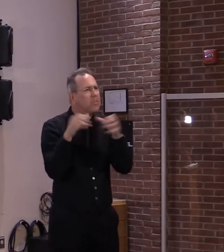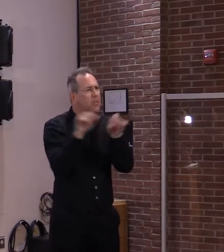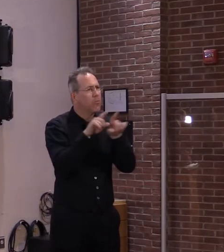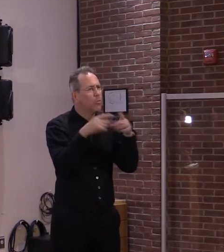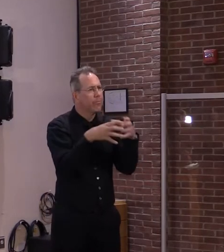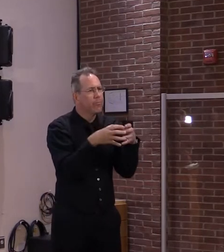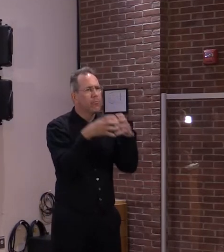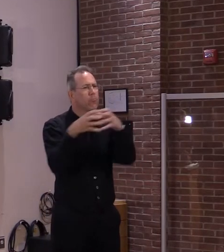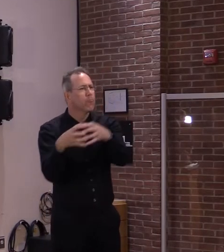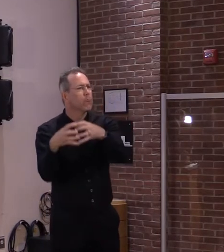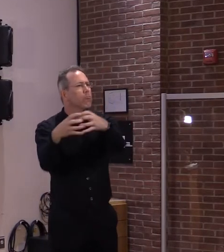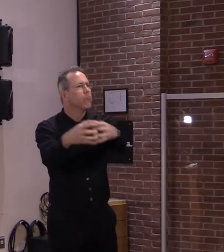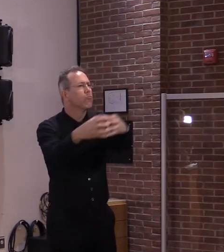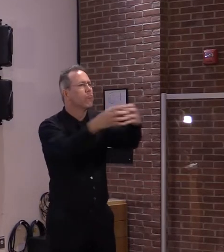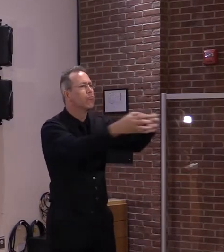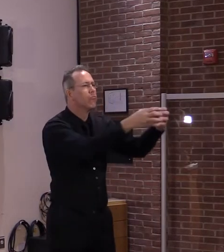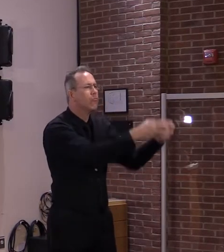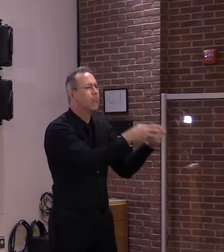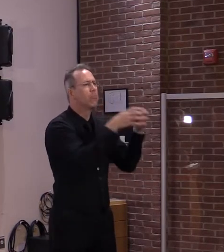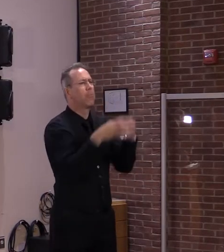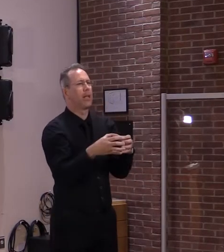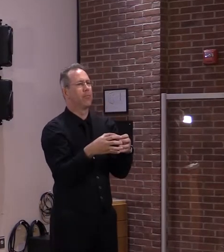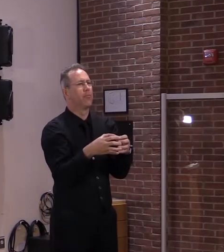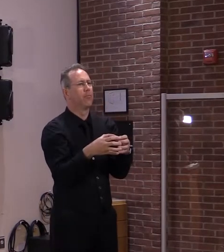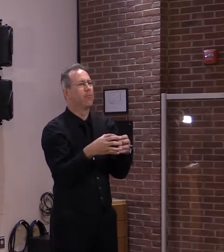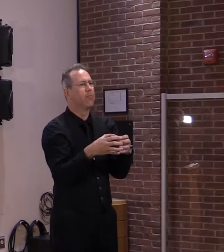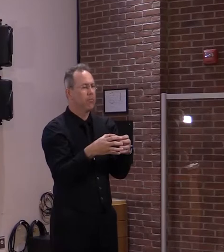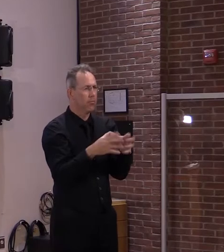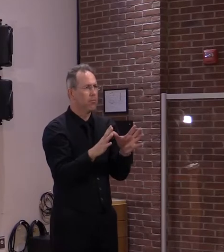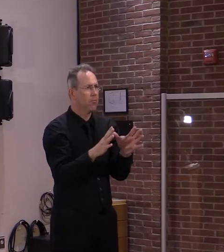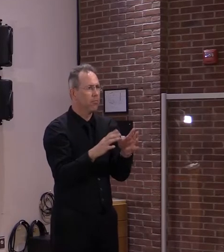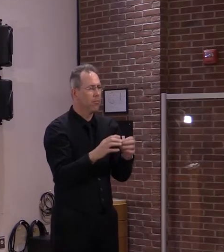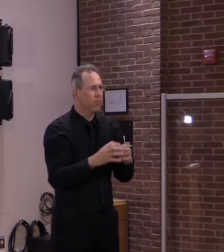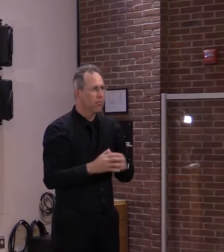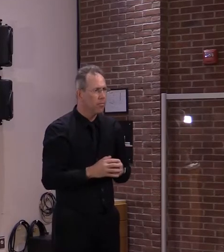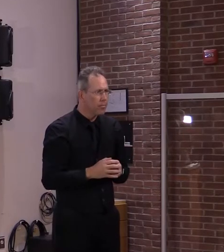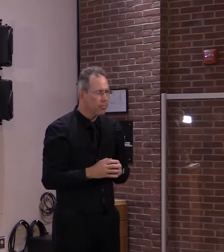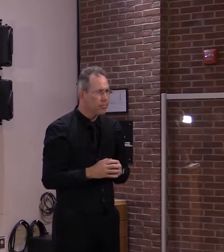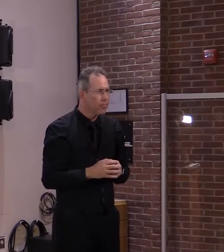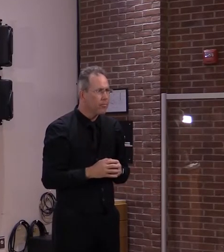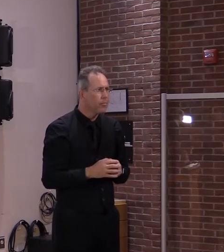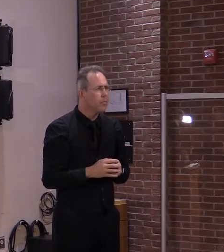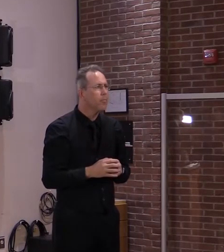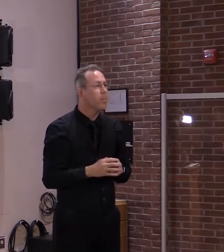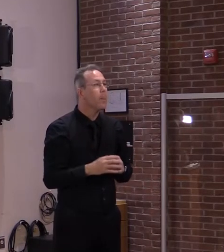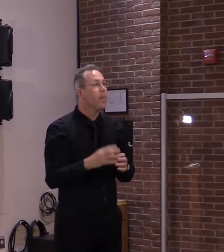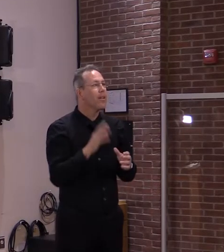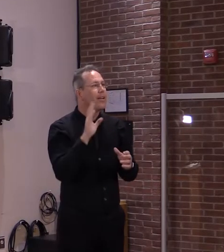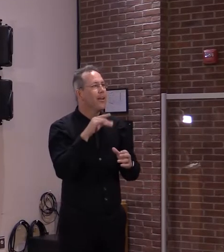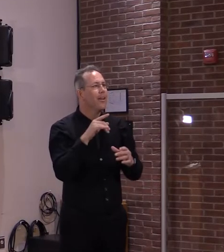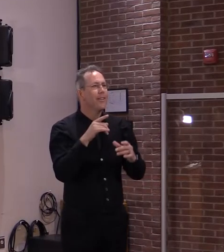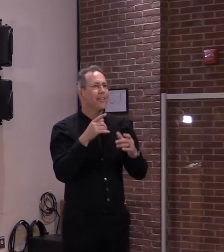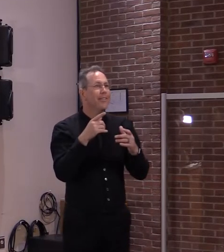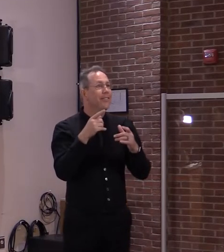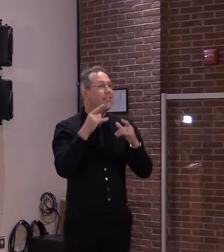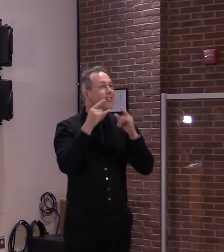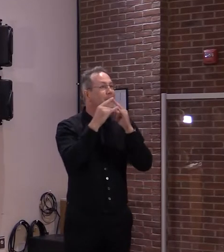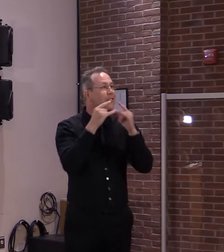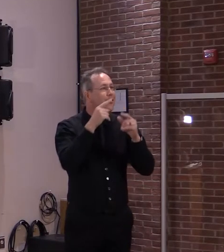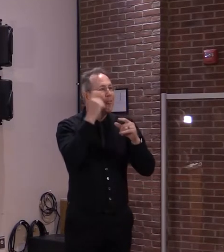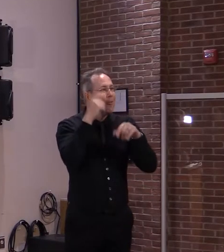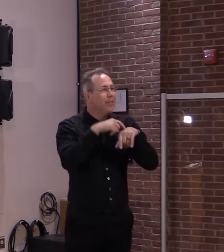sure that any virus is present. And then we'll be in a different place at that time as well. So,